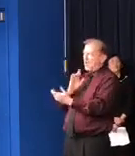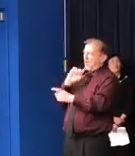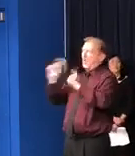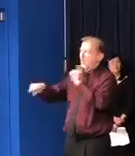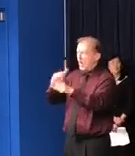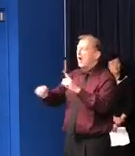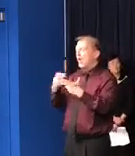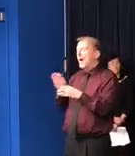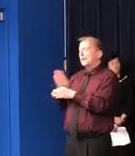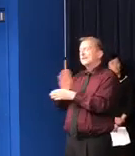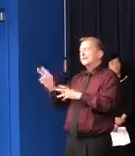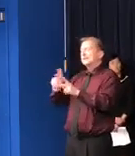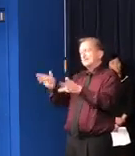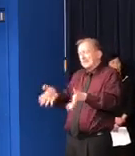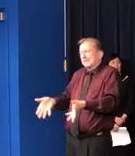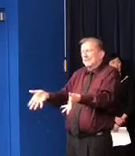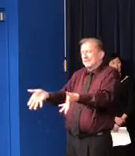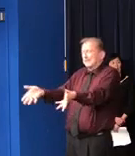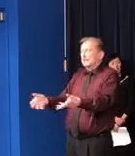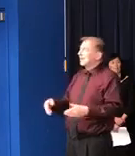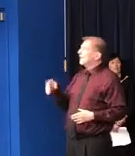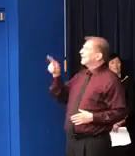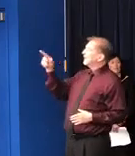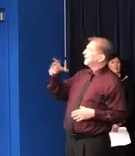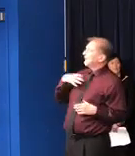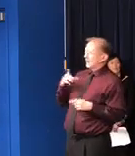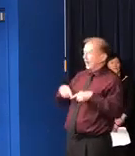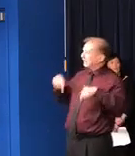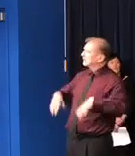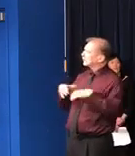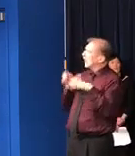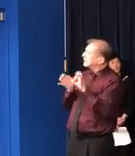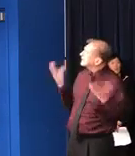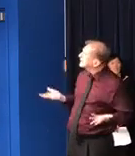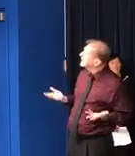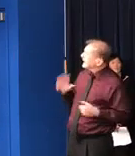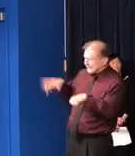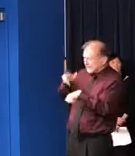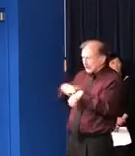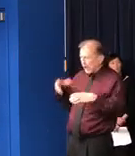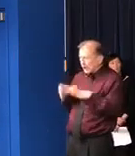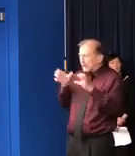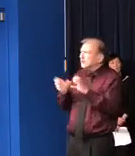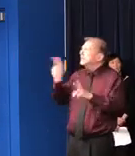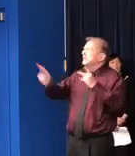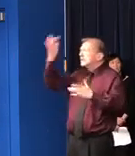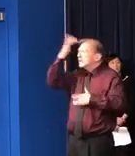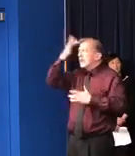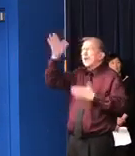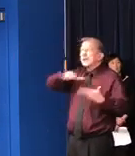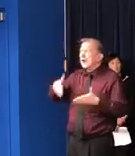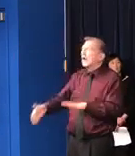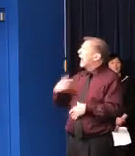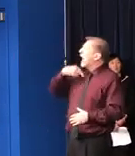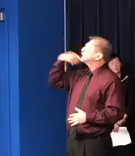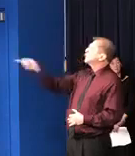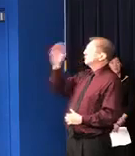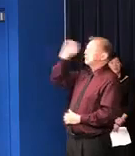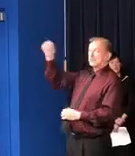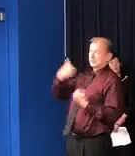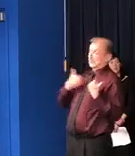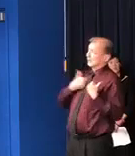business people to do what they do. That's all well and good, but we are in a crisis. We are in a national crisis. That's why, you know, and I said to him,